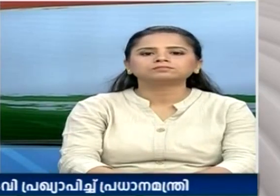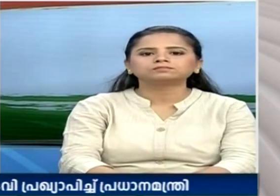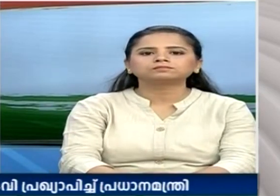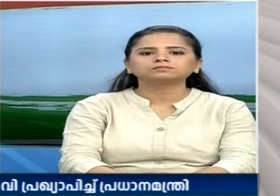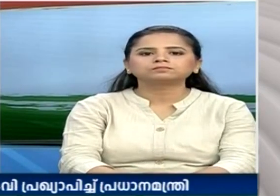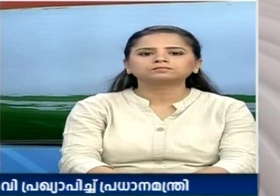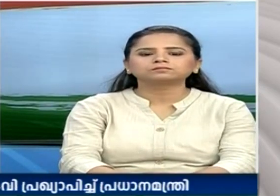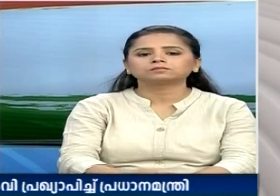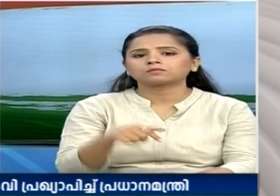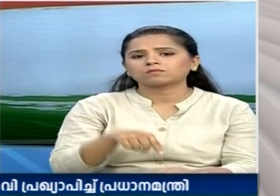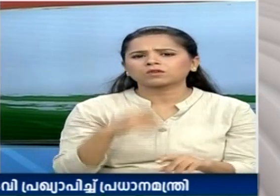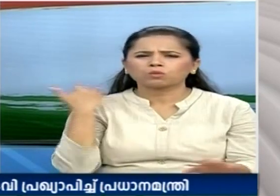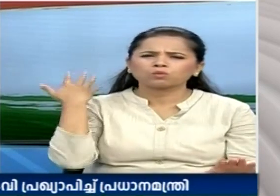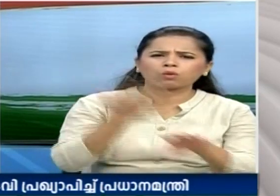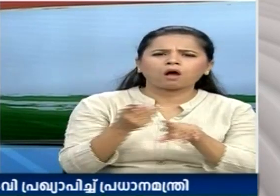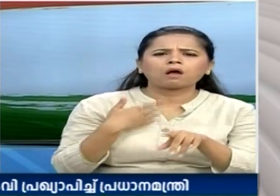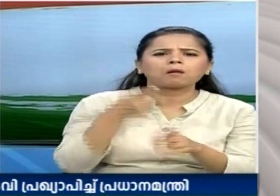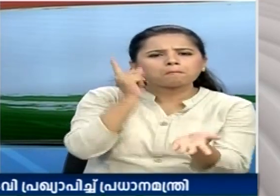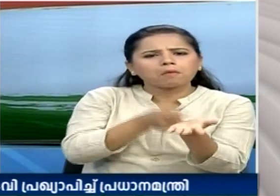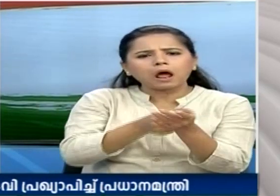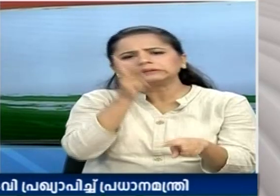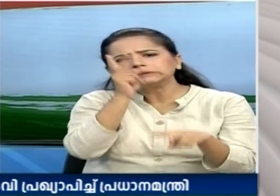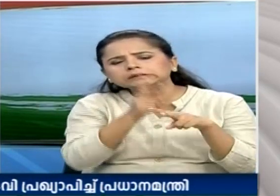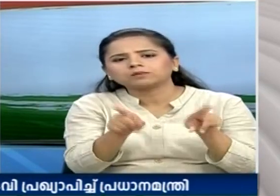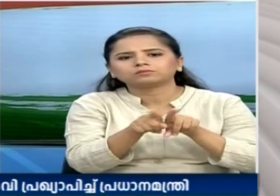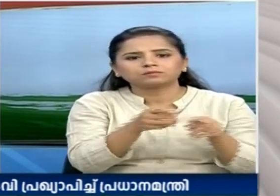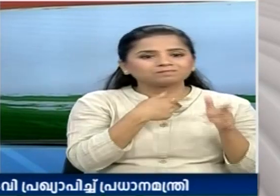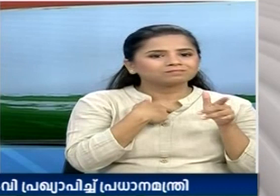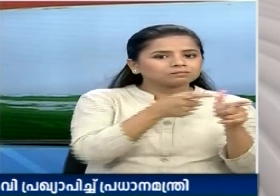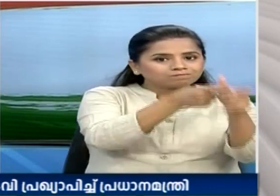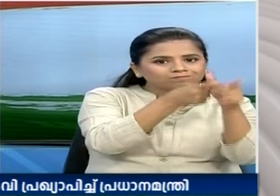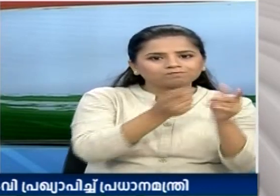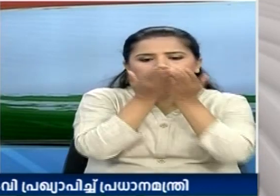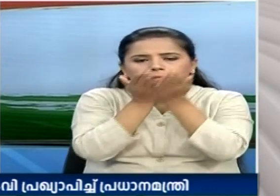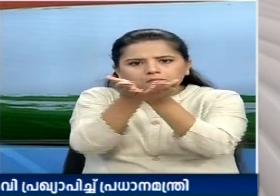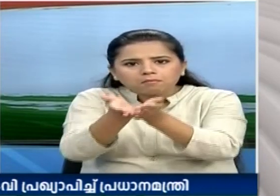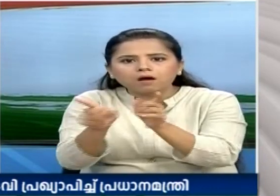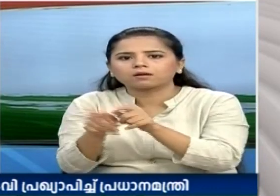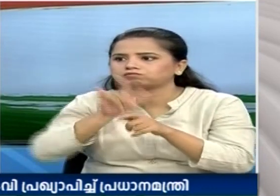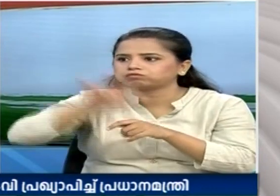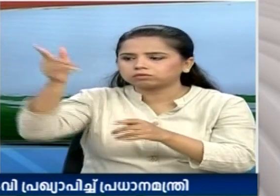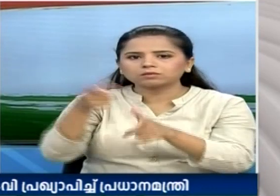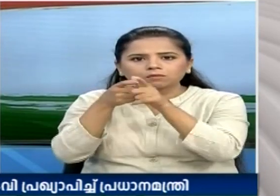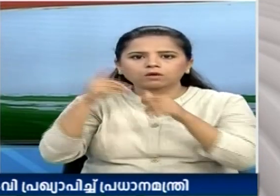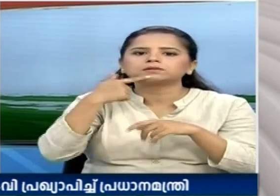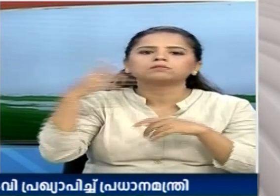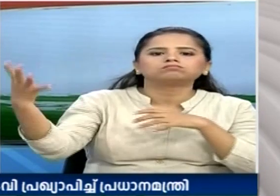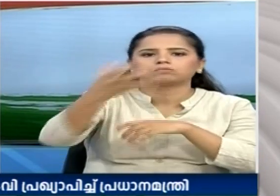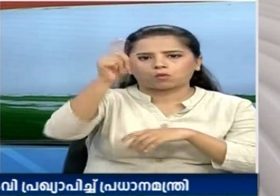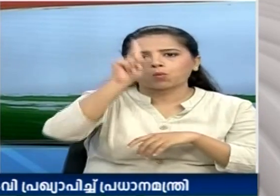Fulfilling a long pending demand of integrating all the three forces under a unified command, Prime Minister Modi announces creation of the Chief of the